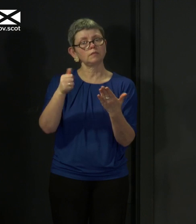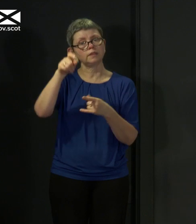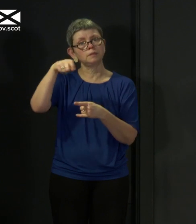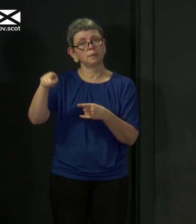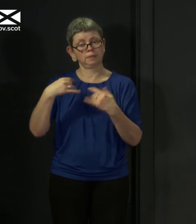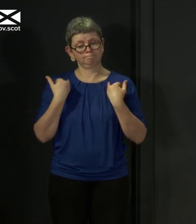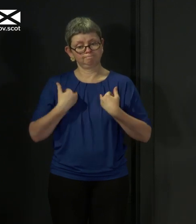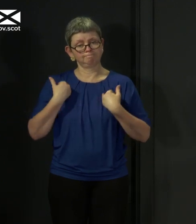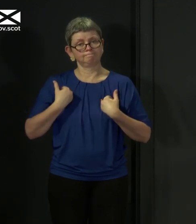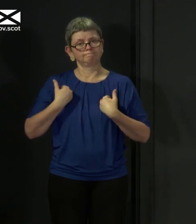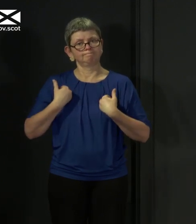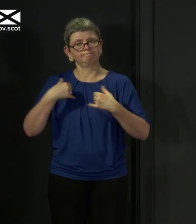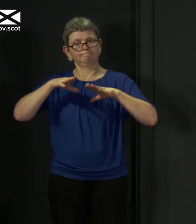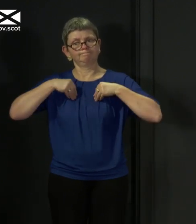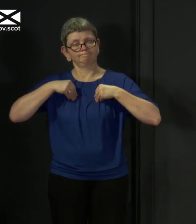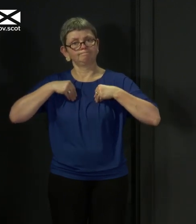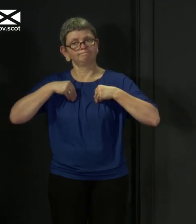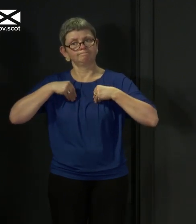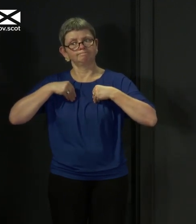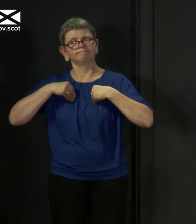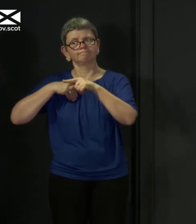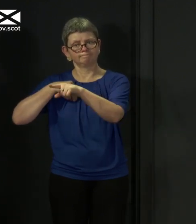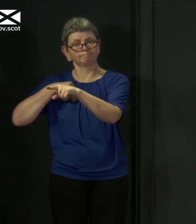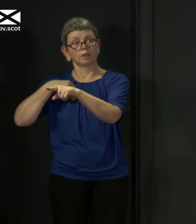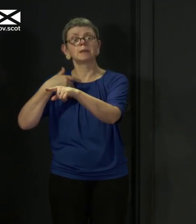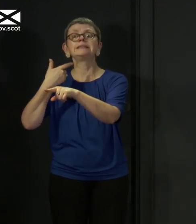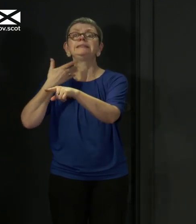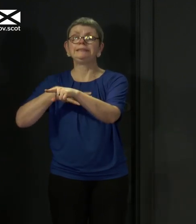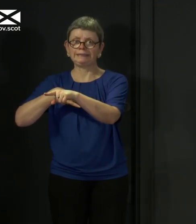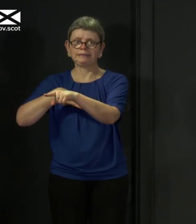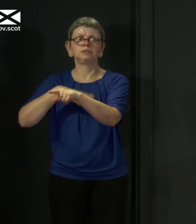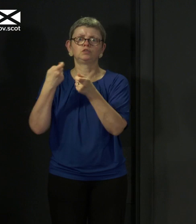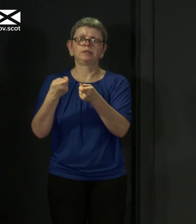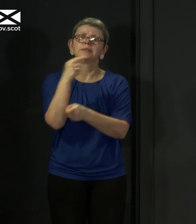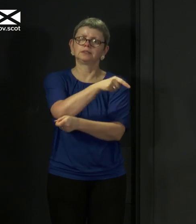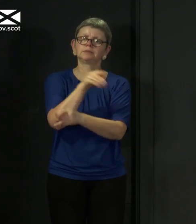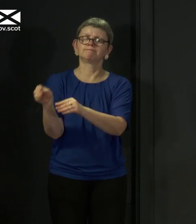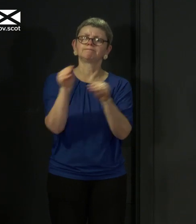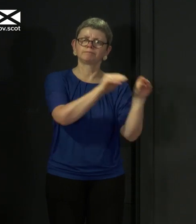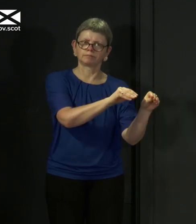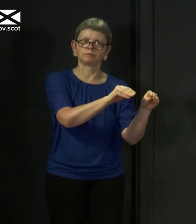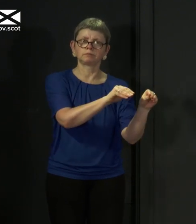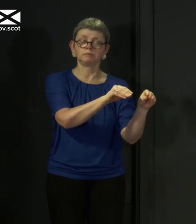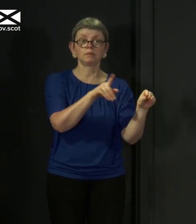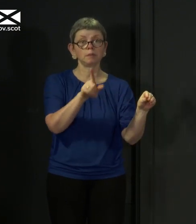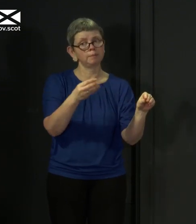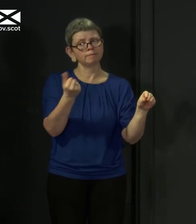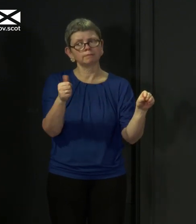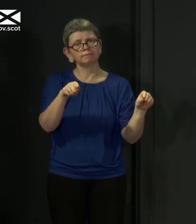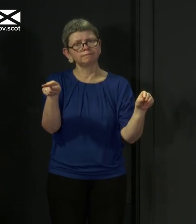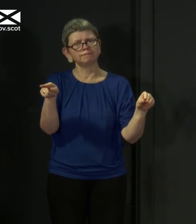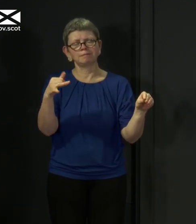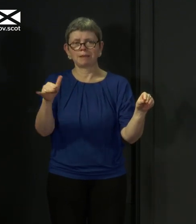homes who do need and will benefit from hospital treatment, there may be others for whom a transfer to hospital would actually not be